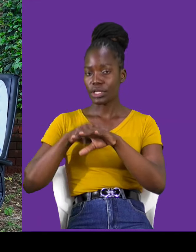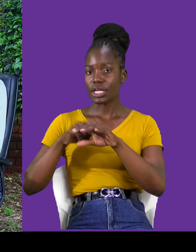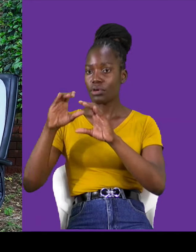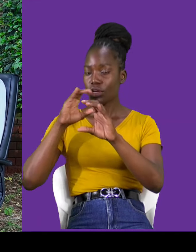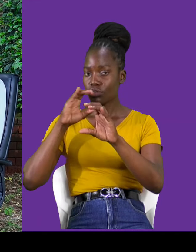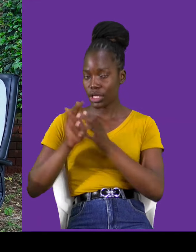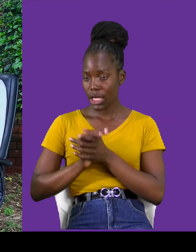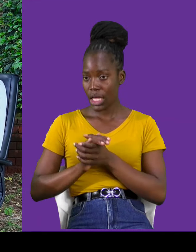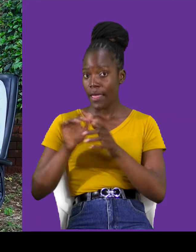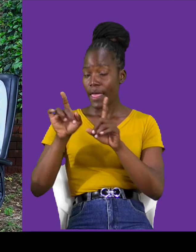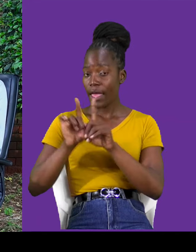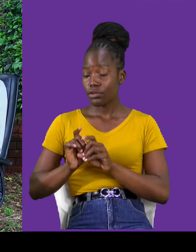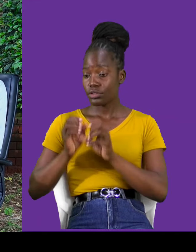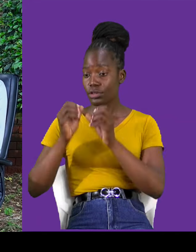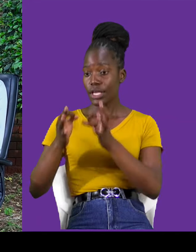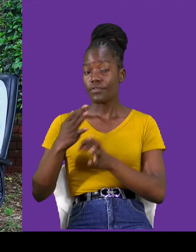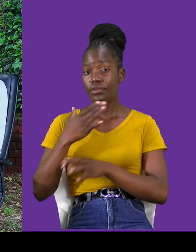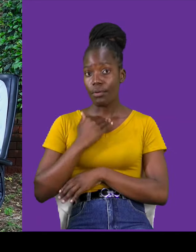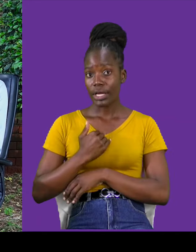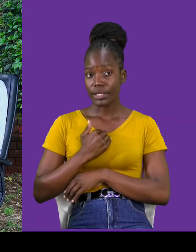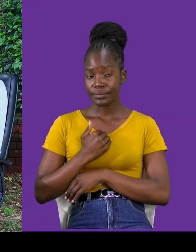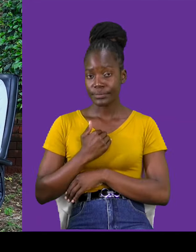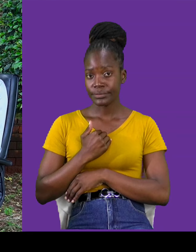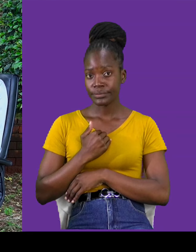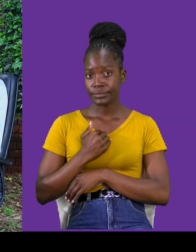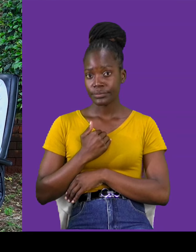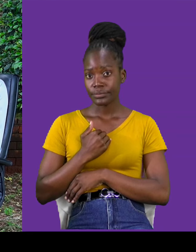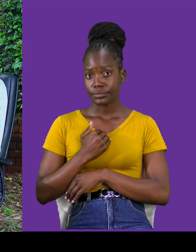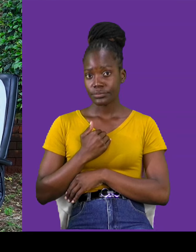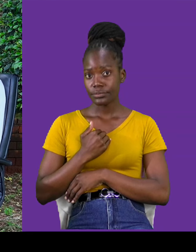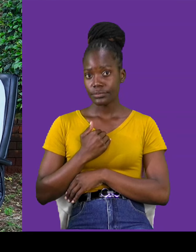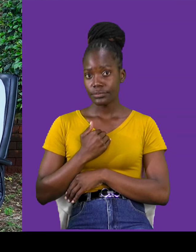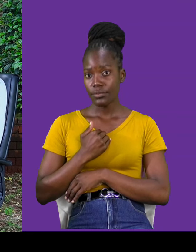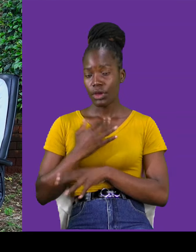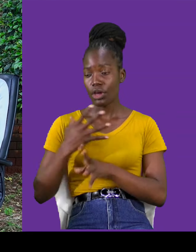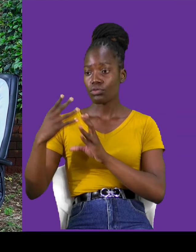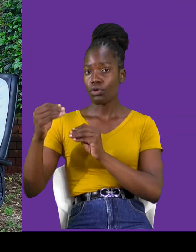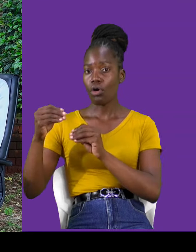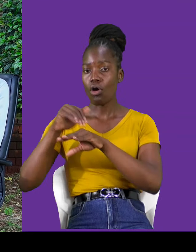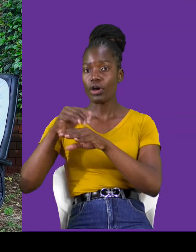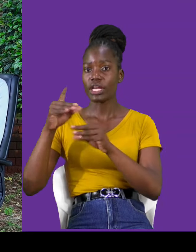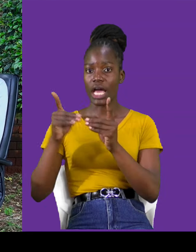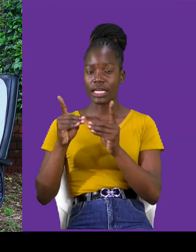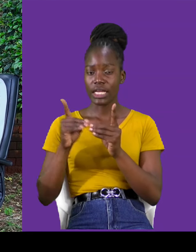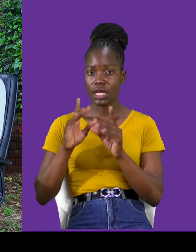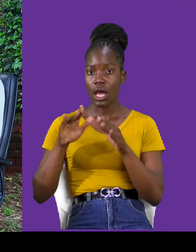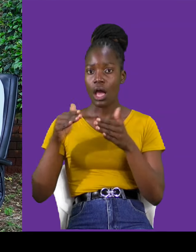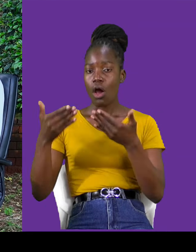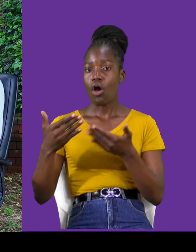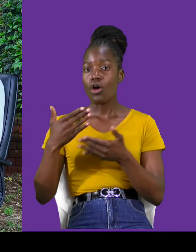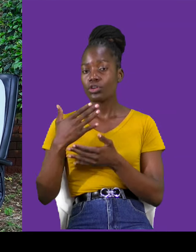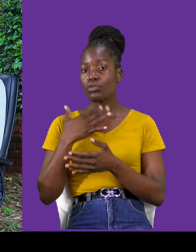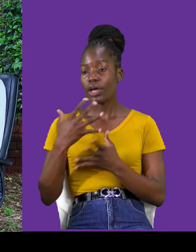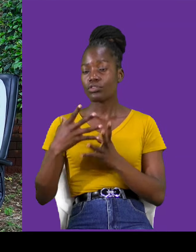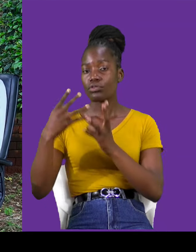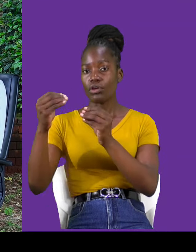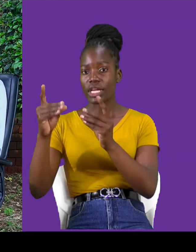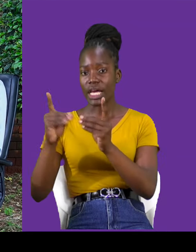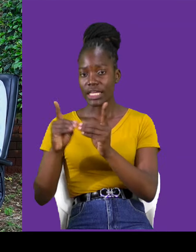also, if you want to take, to take her, on a date, or, they want to take you, on a date, make sure, you